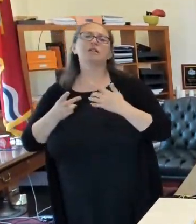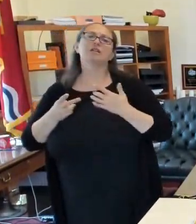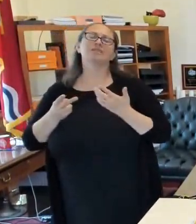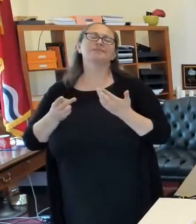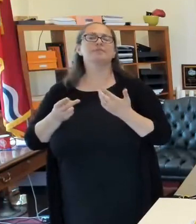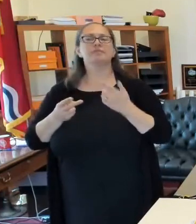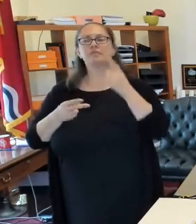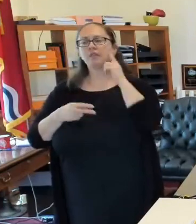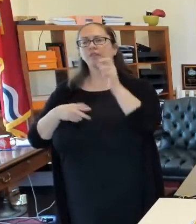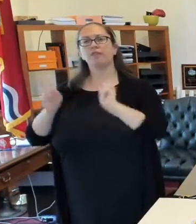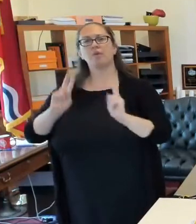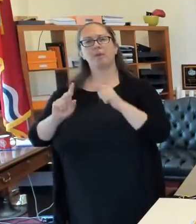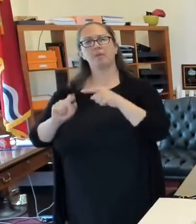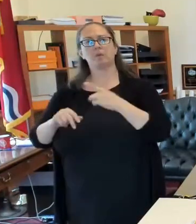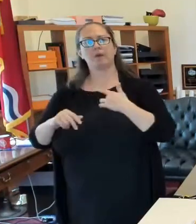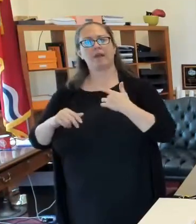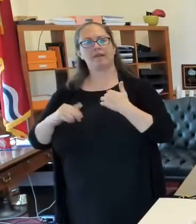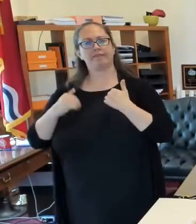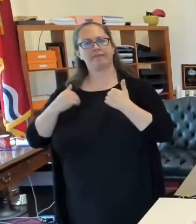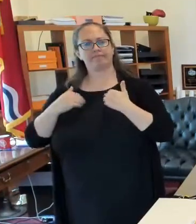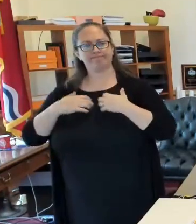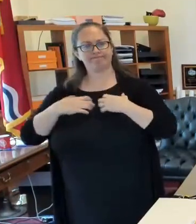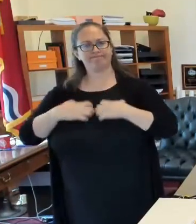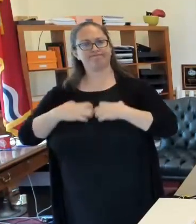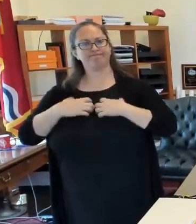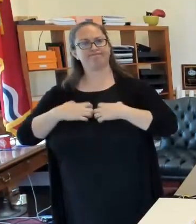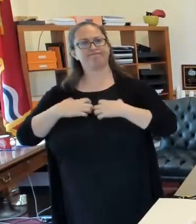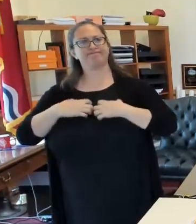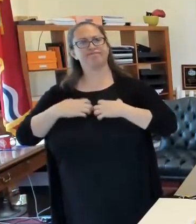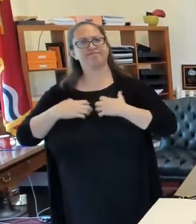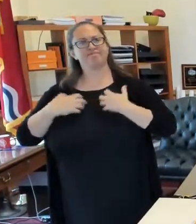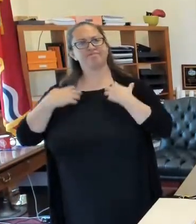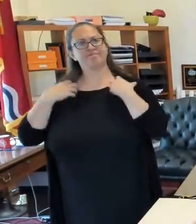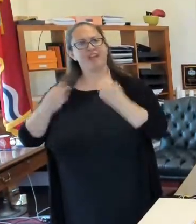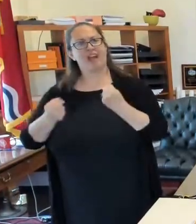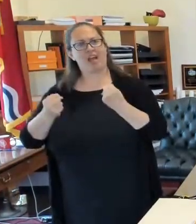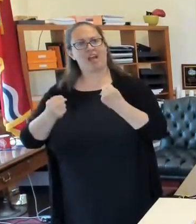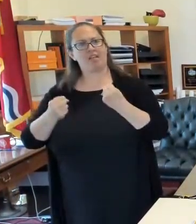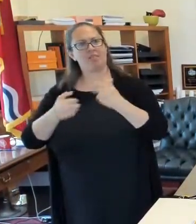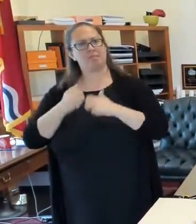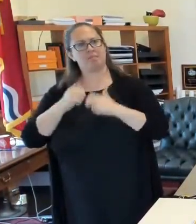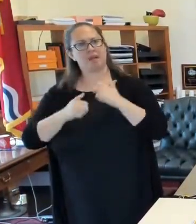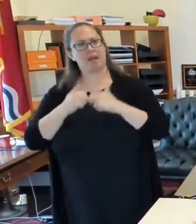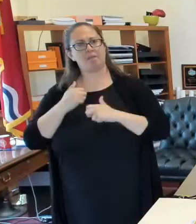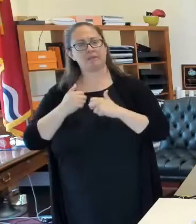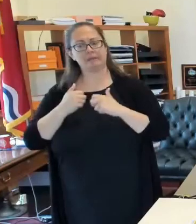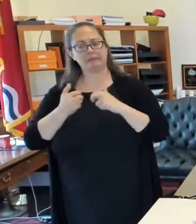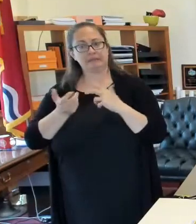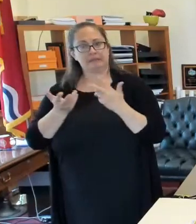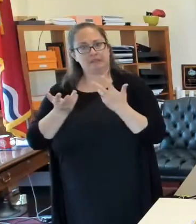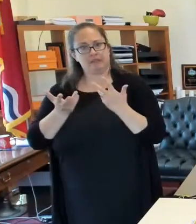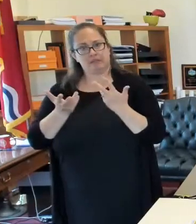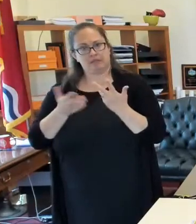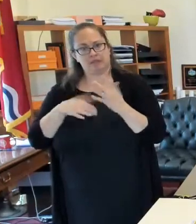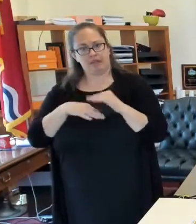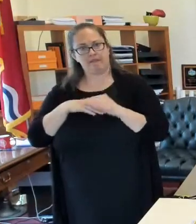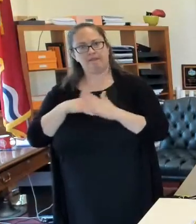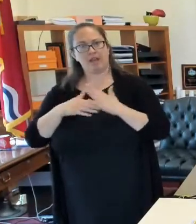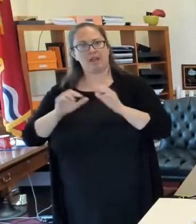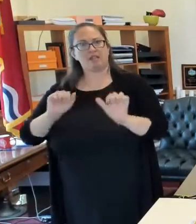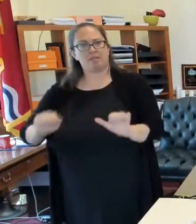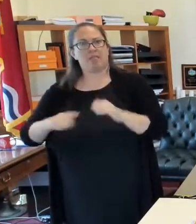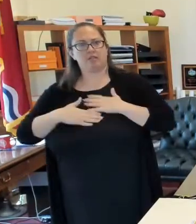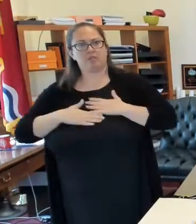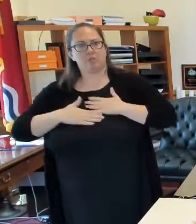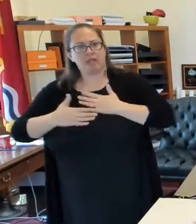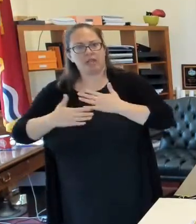medical issues that make it difficult or not possible for